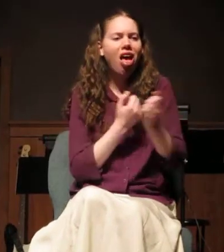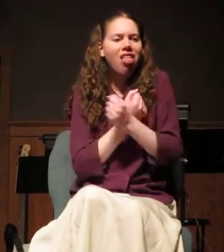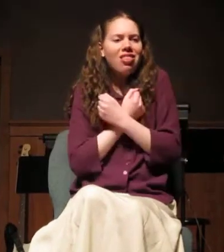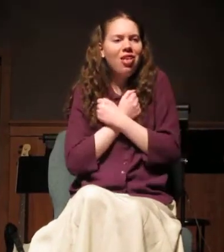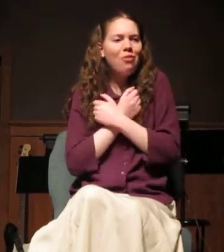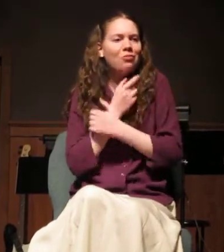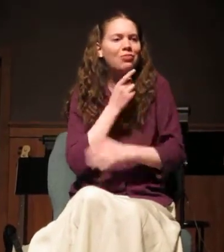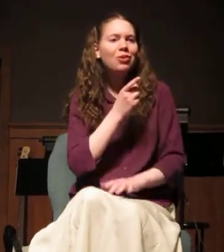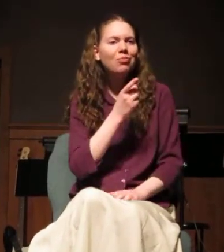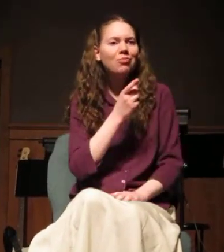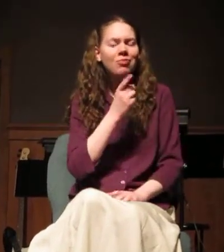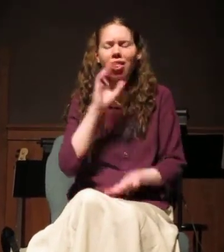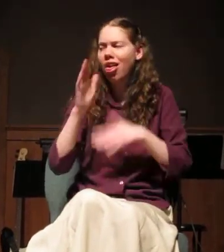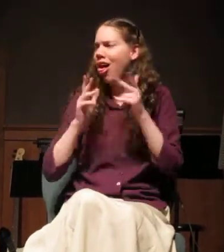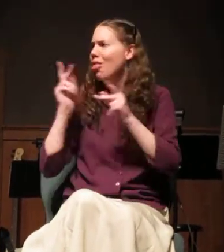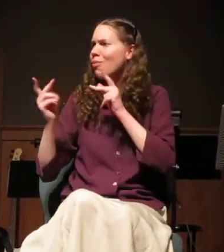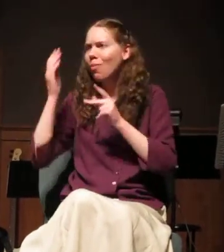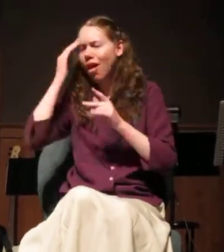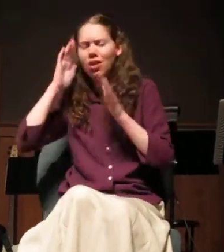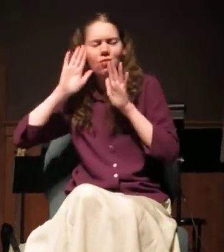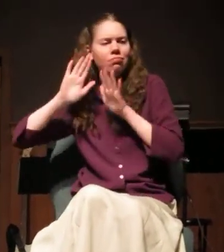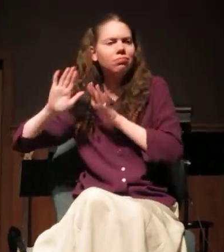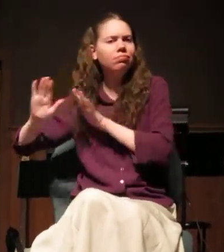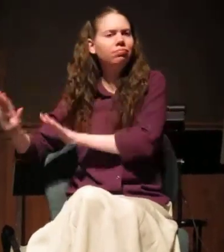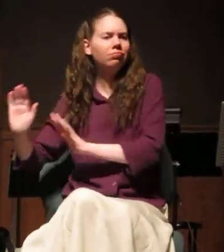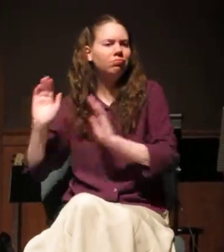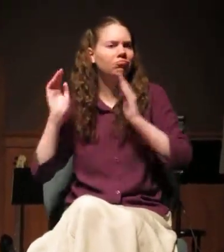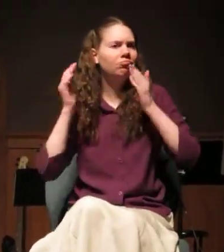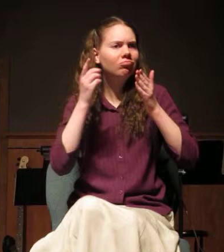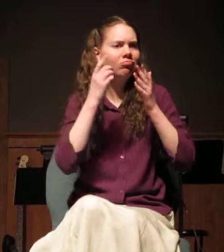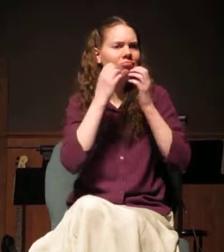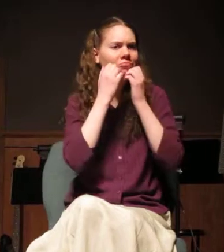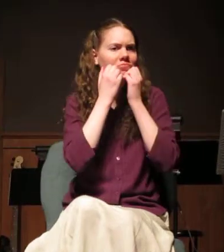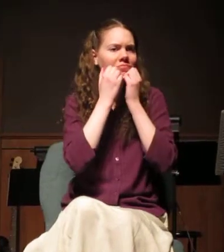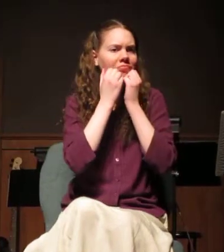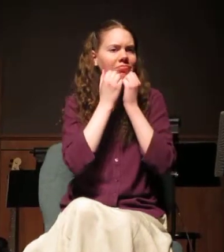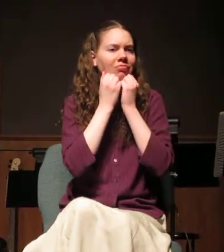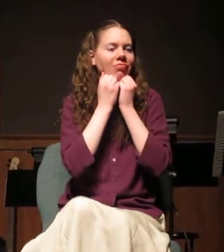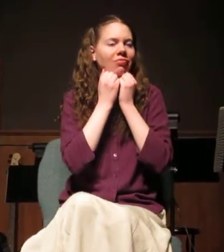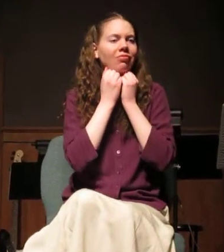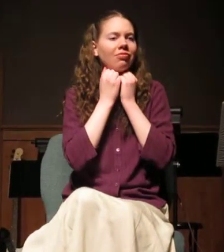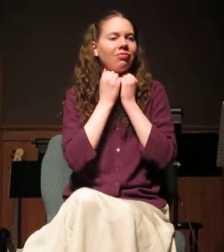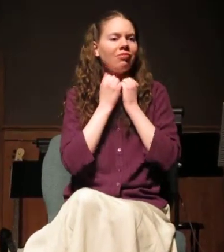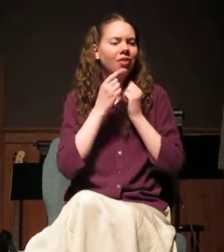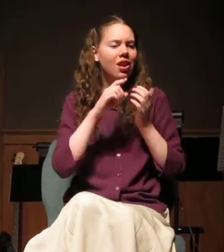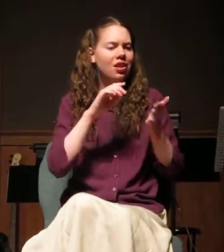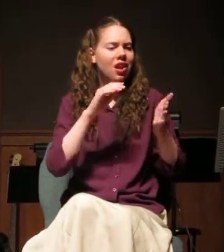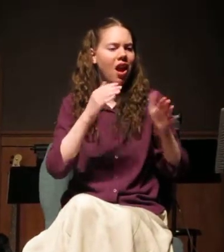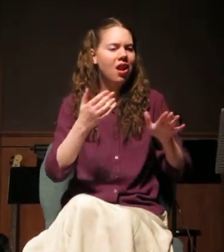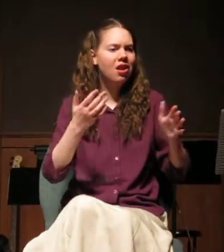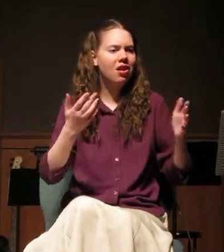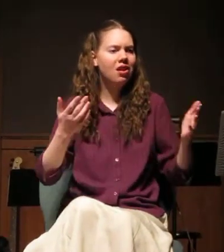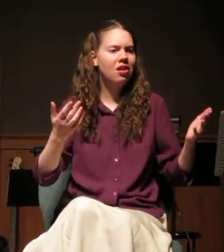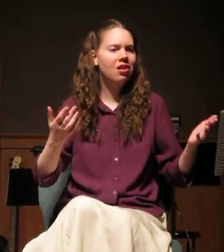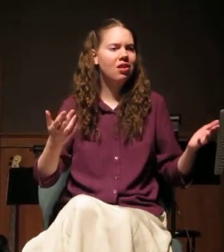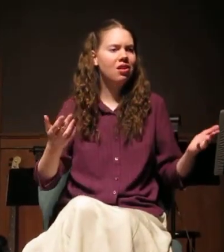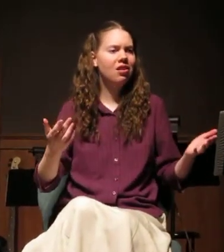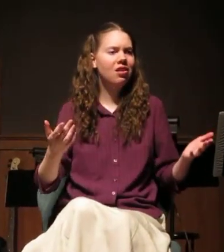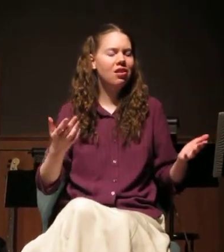Every other face had faded in the wonder of this man. I cherished him. But he died. And I saw myself escape.